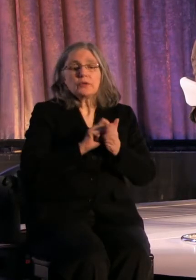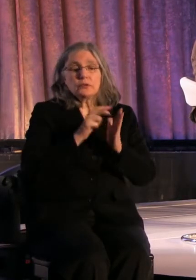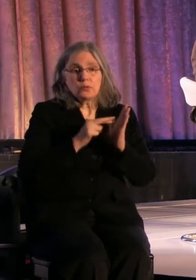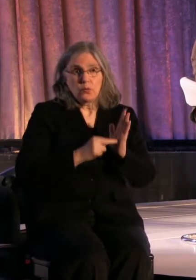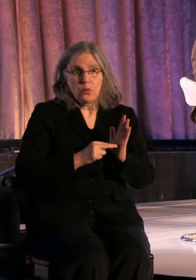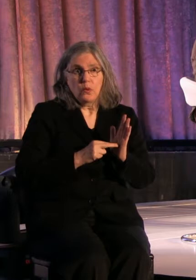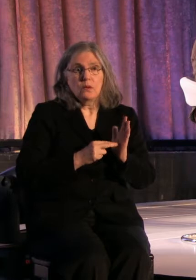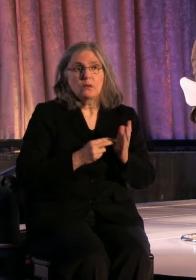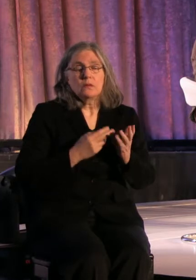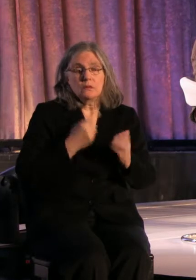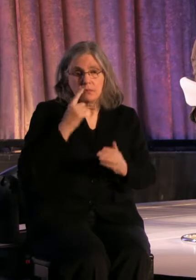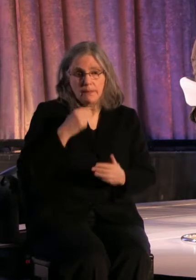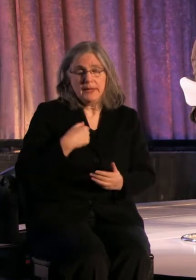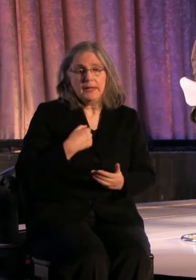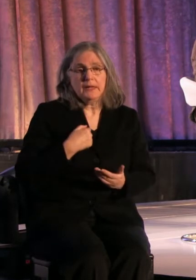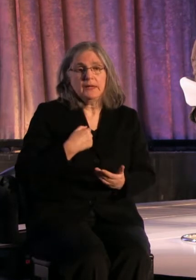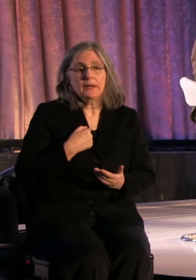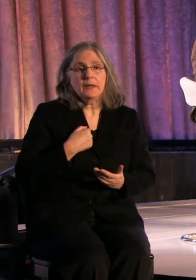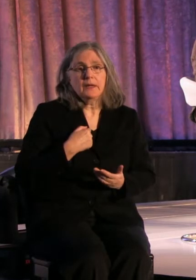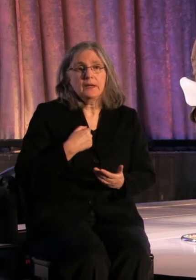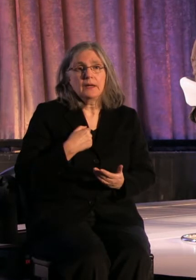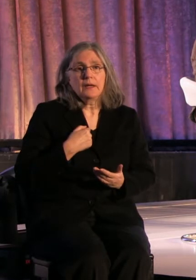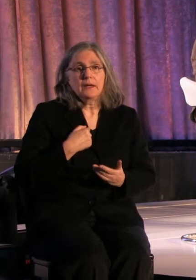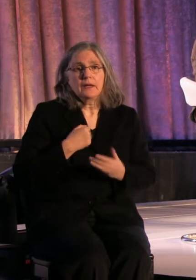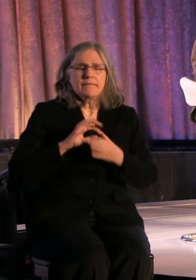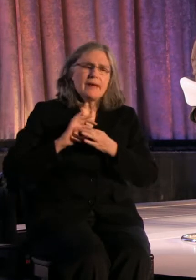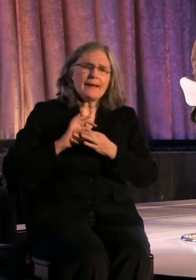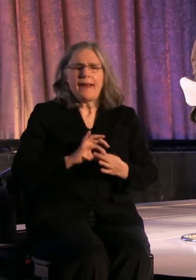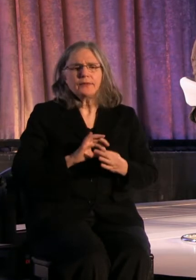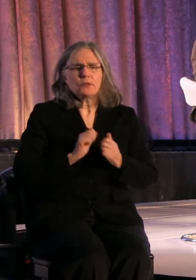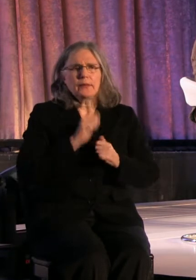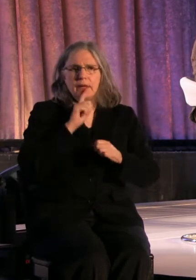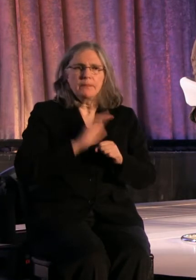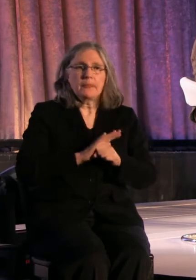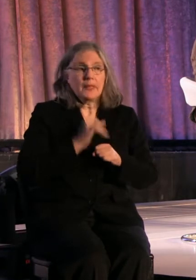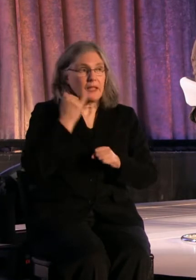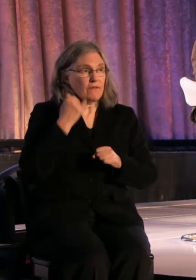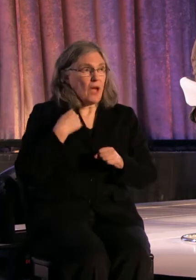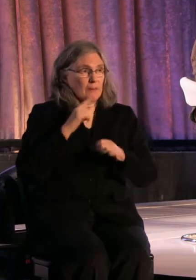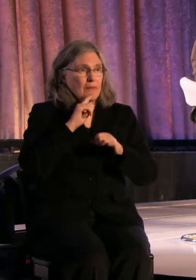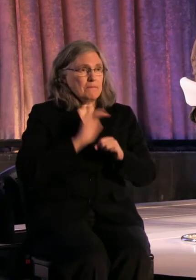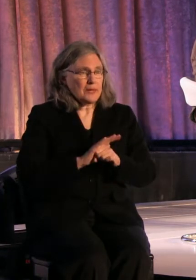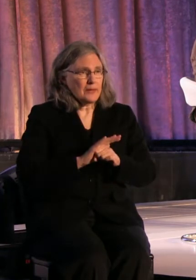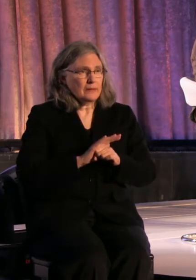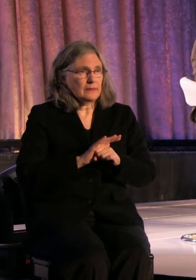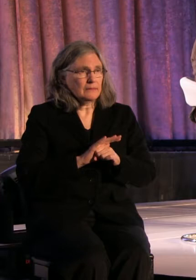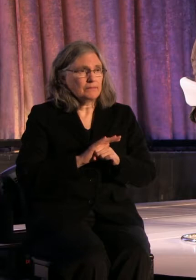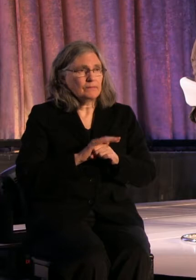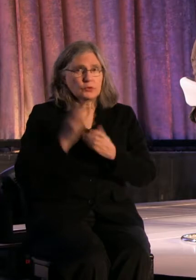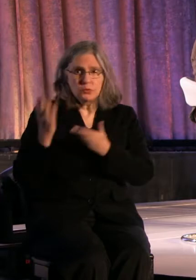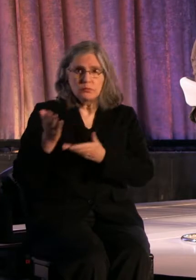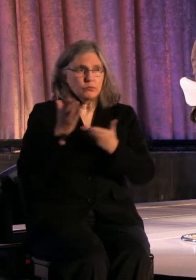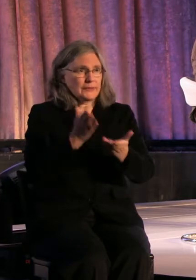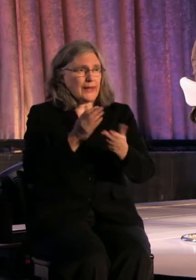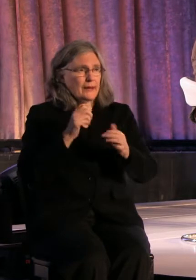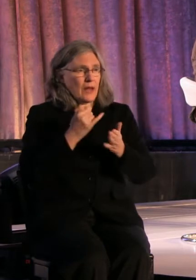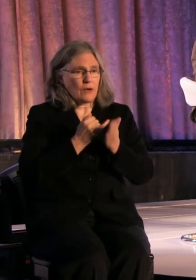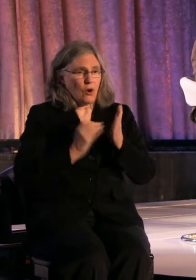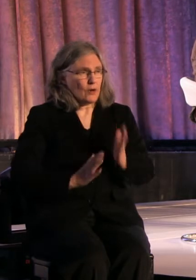deeply connected with commitment. If I'm committed to presenting an artist, then